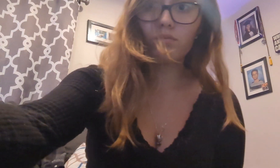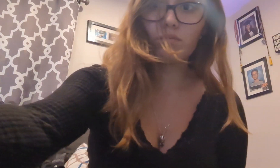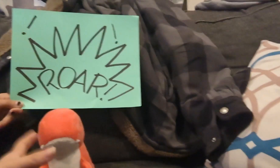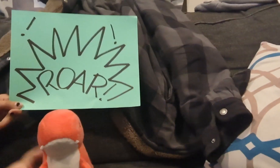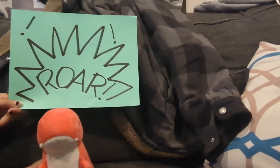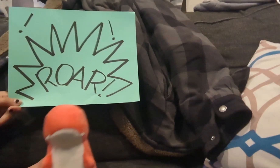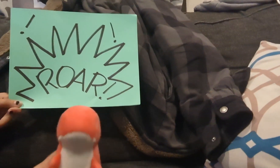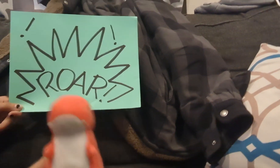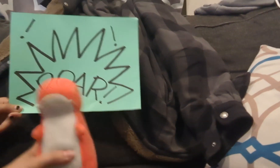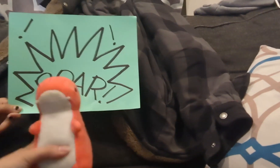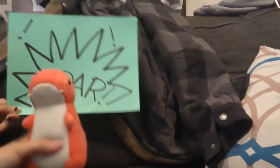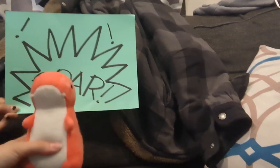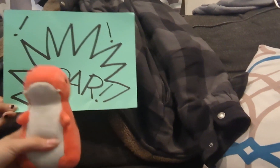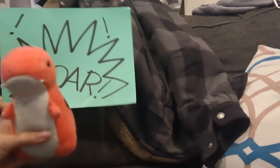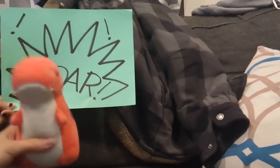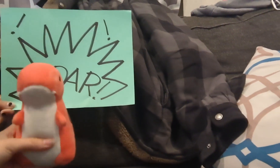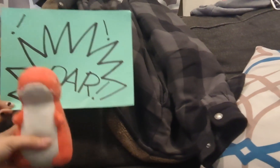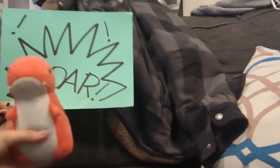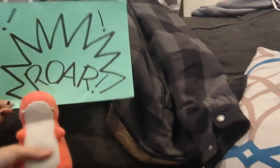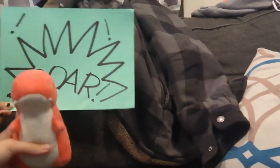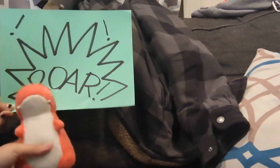What's your name? You know what could kill me?